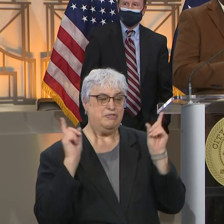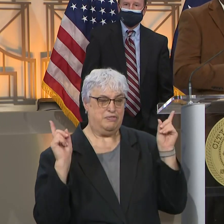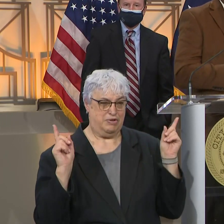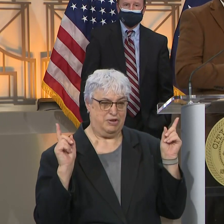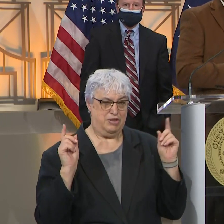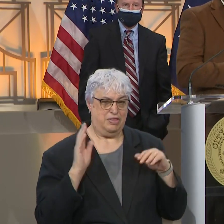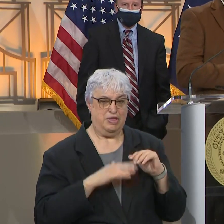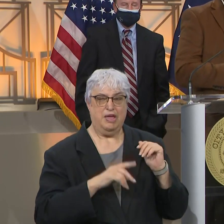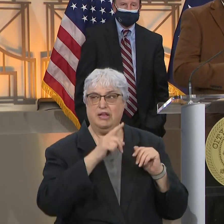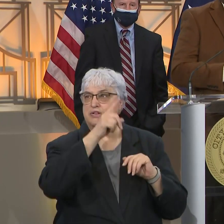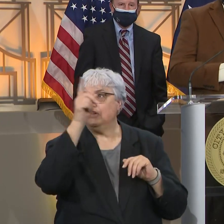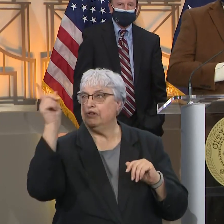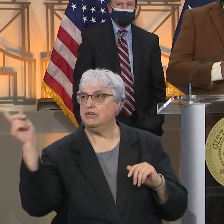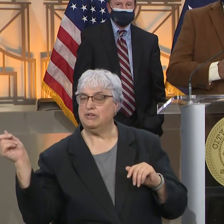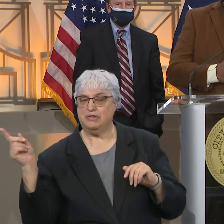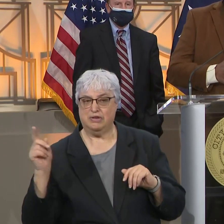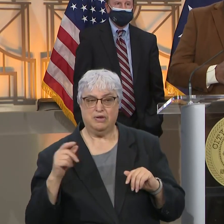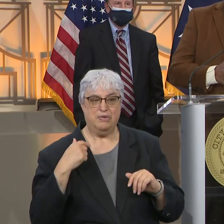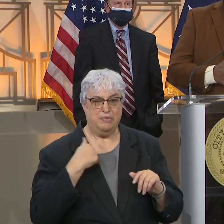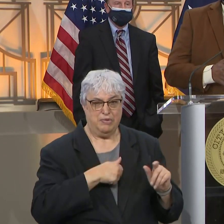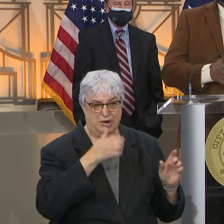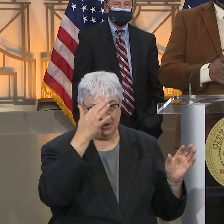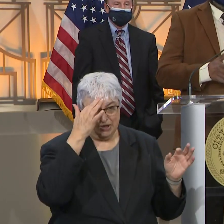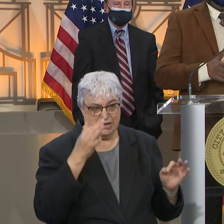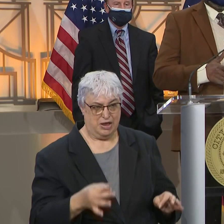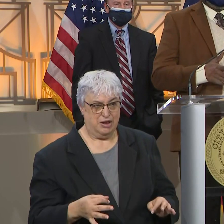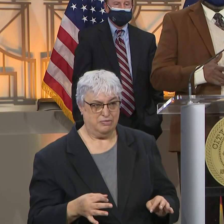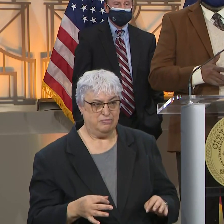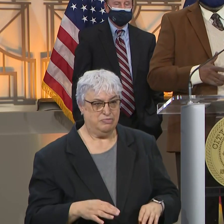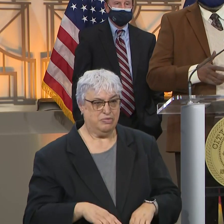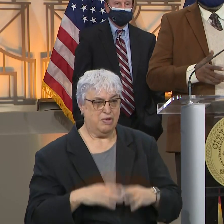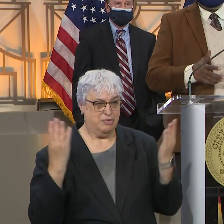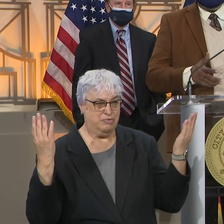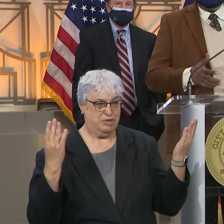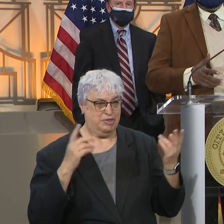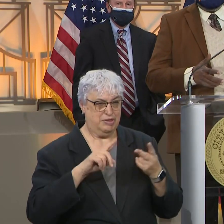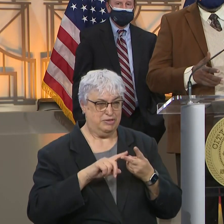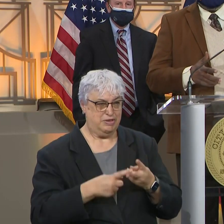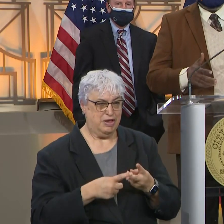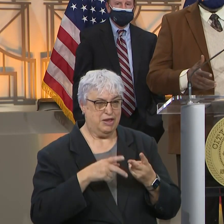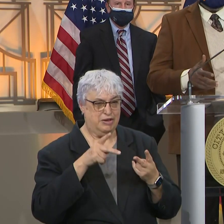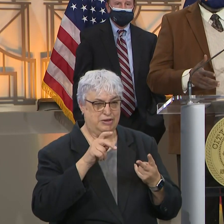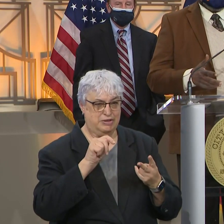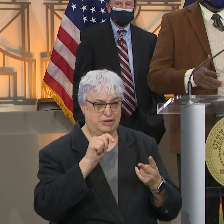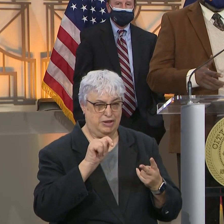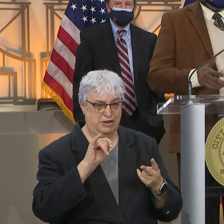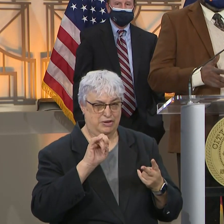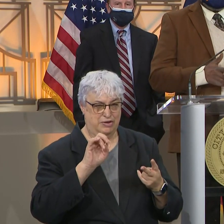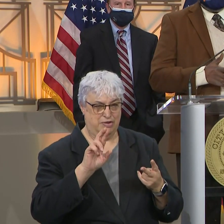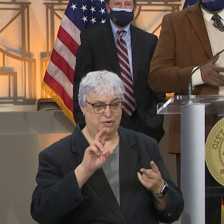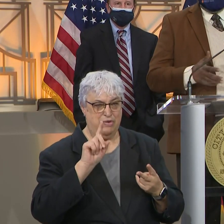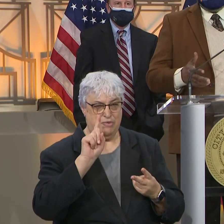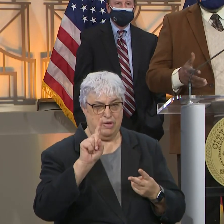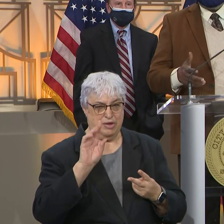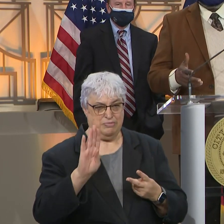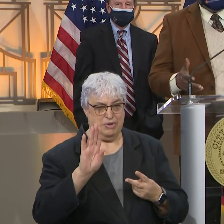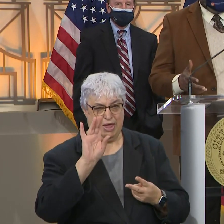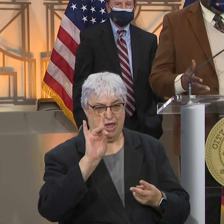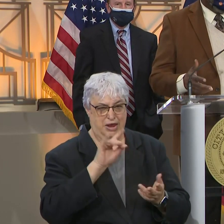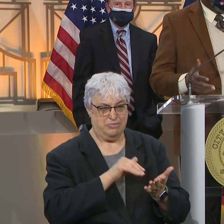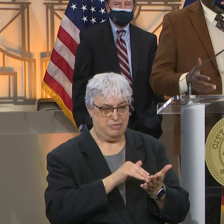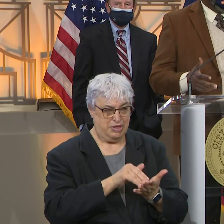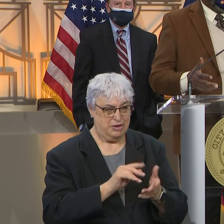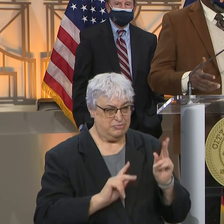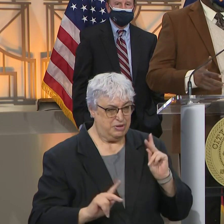other parts of the country. We decided to open up that second tier, that 1B, to 8 million